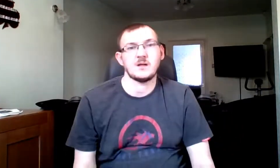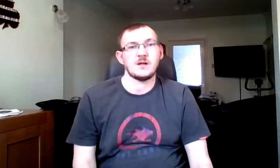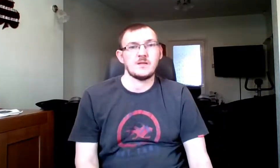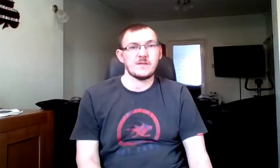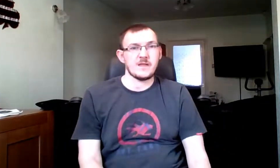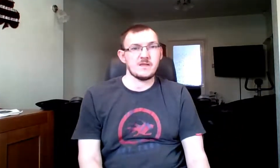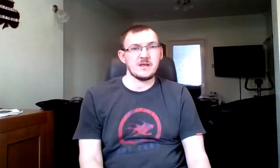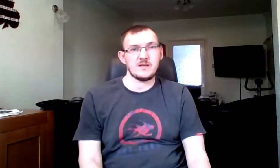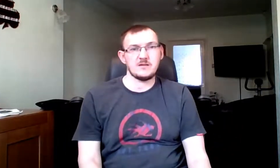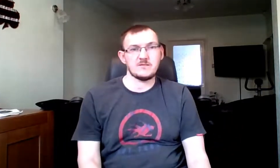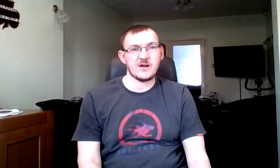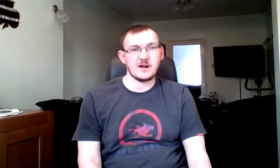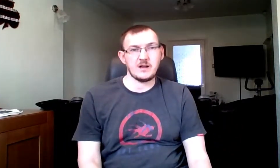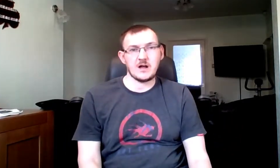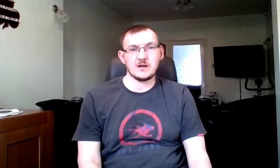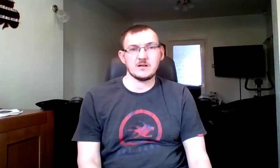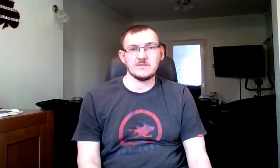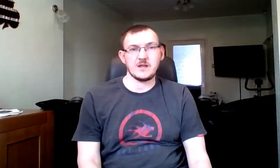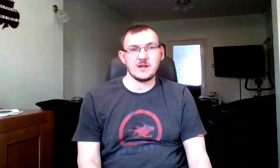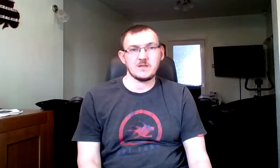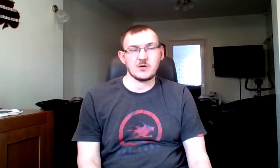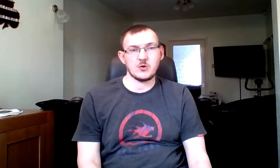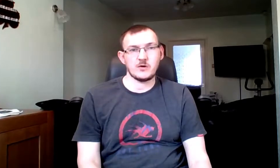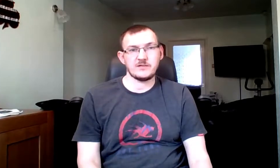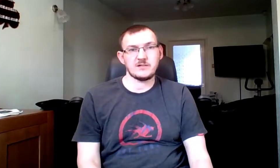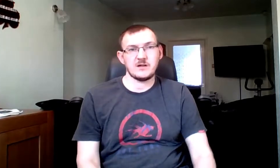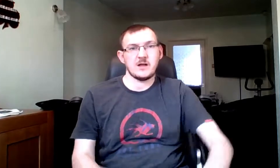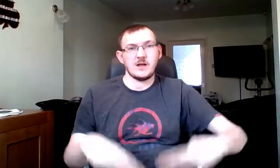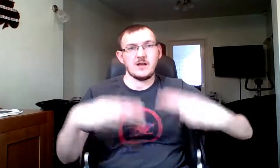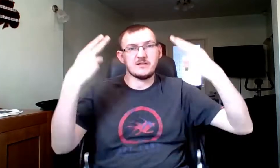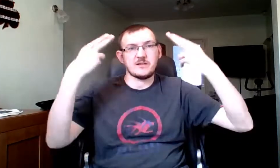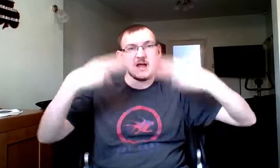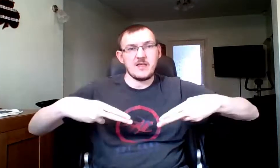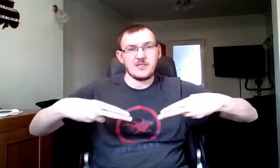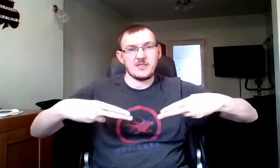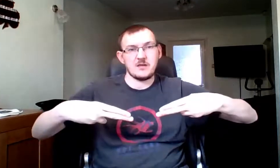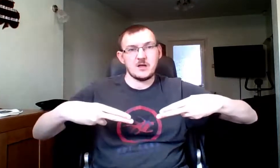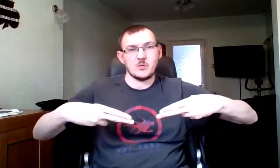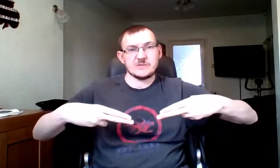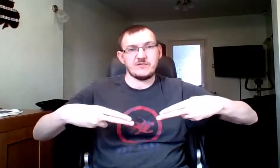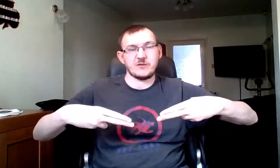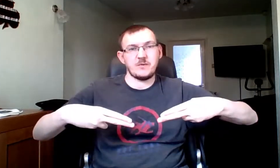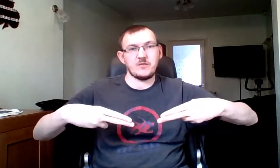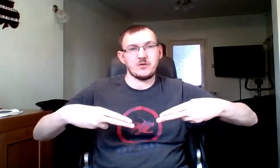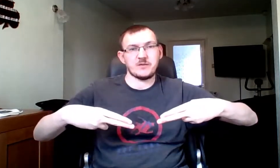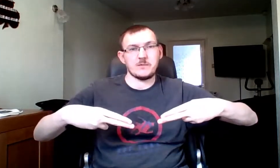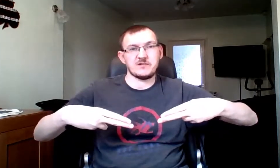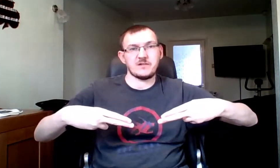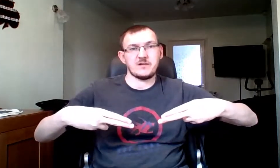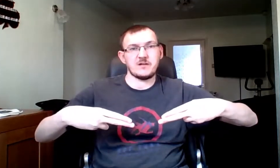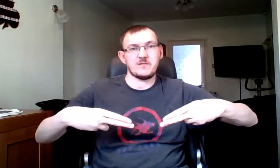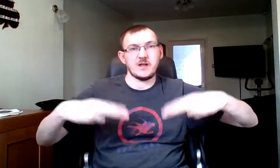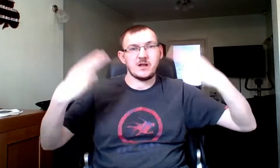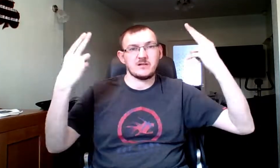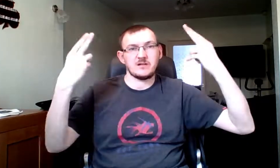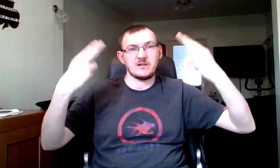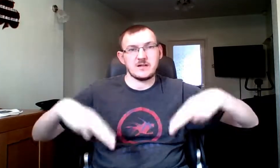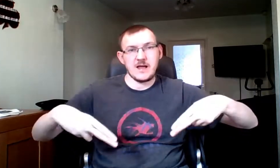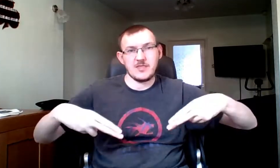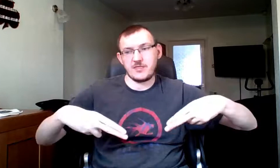Then the final lining of the chorus is death, which we've done before, so it's just the two fingers. Death